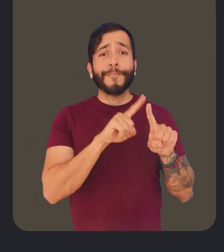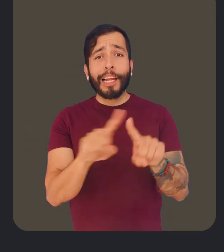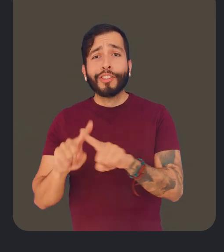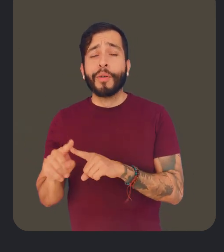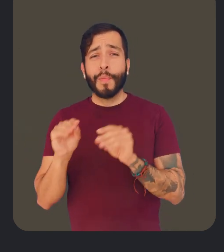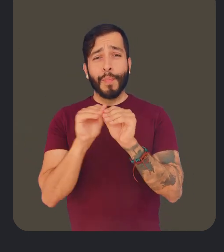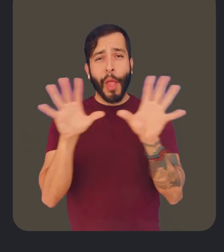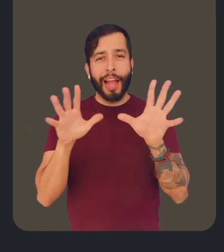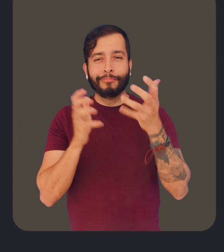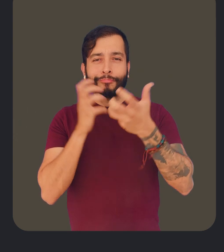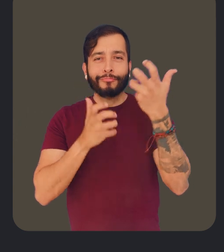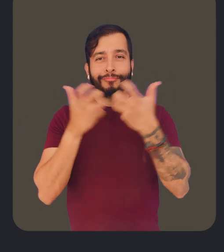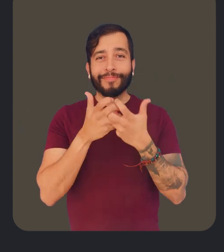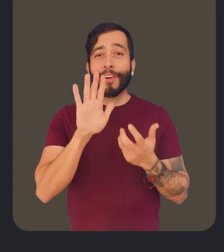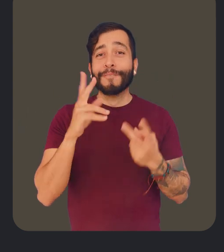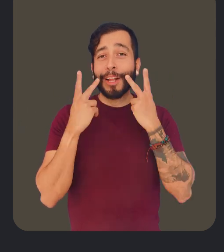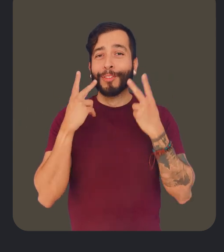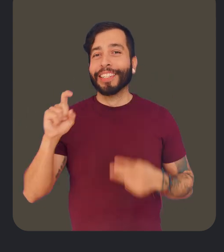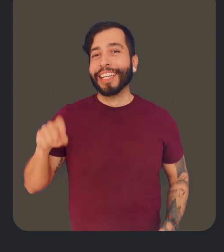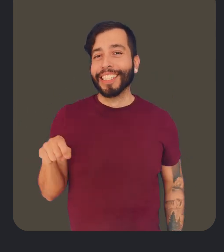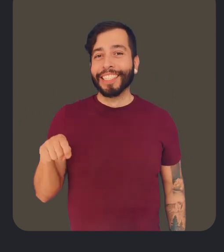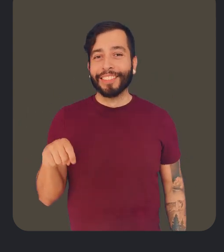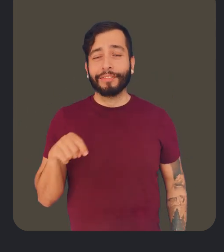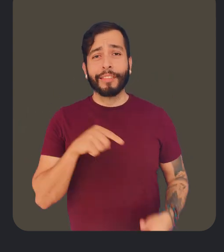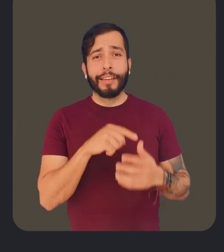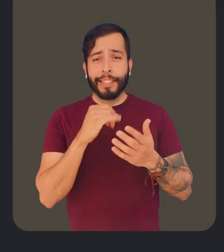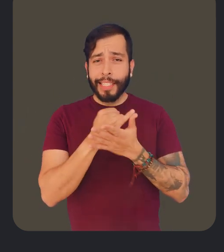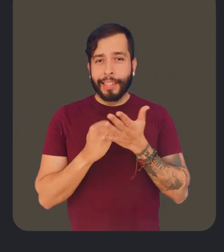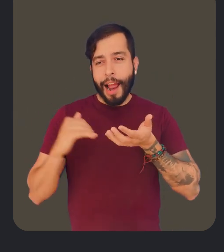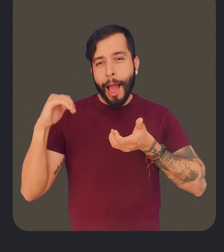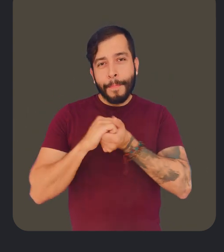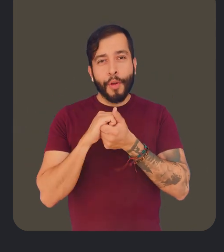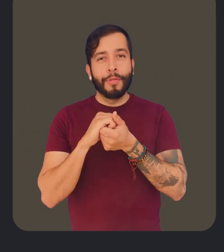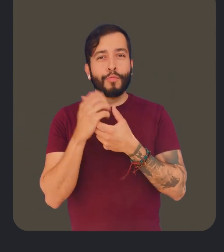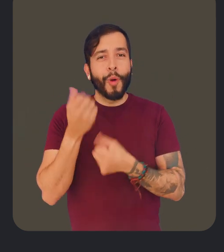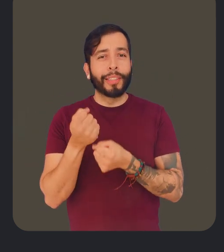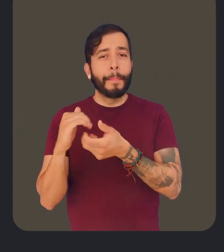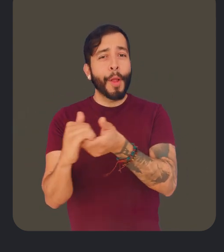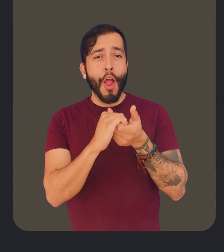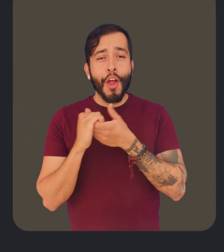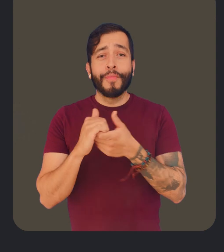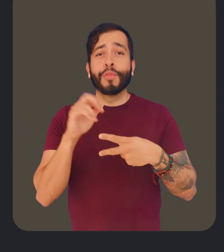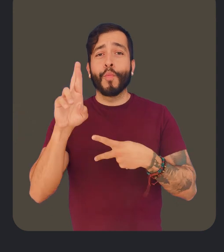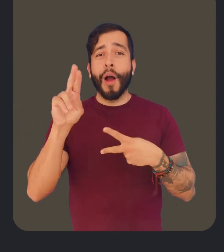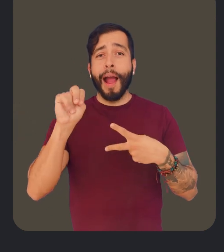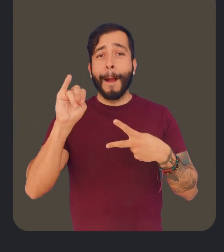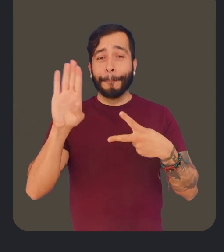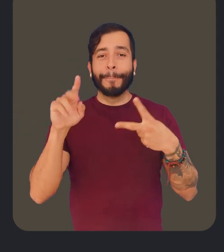color filters, and brighten the camera based on your vision needs. The app was designed in collaboration with trusted partners at the Royal National Institute